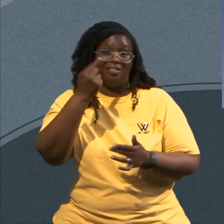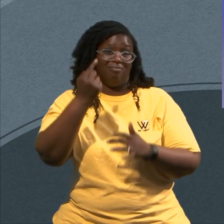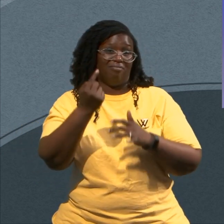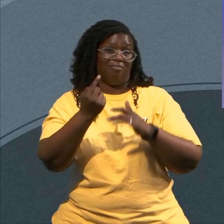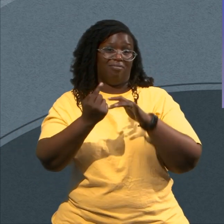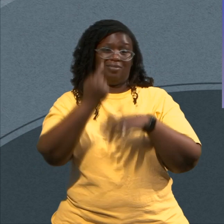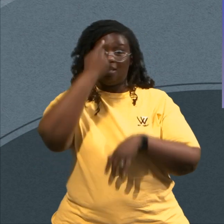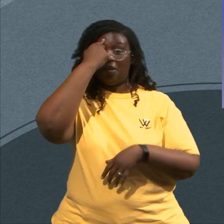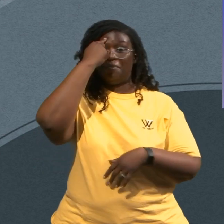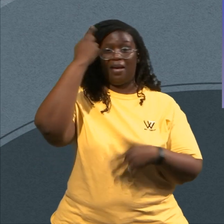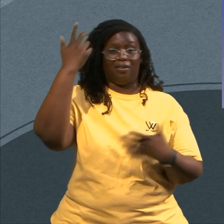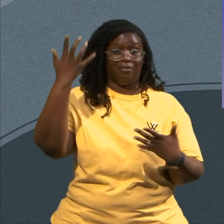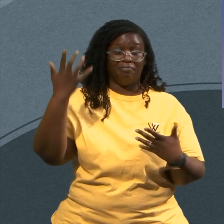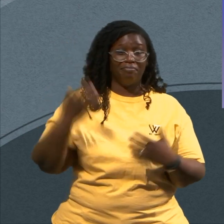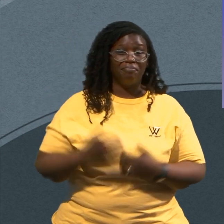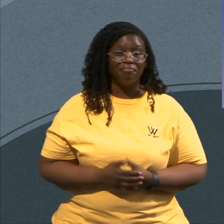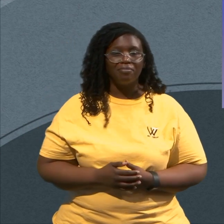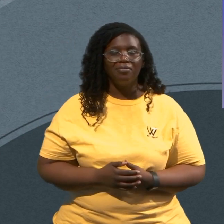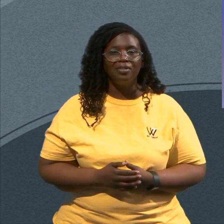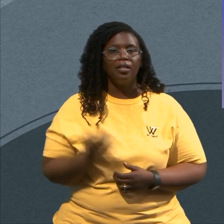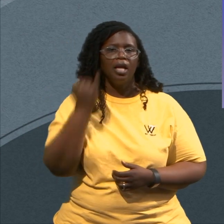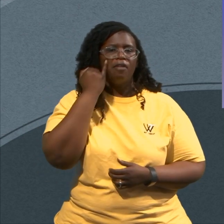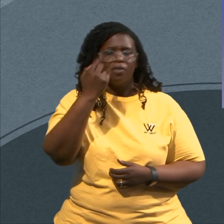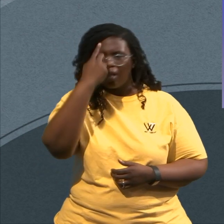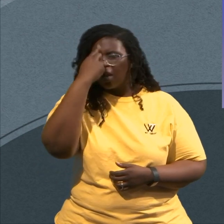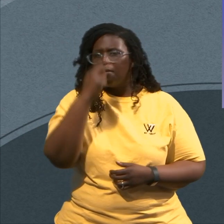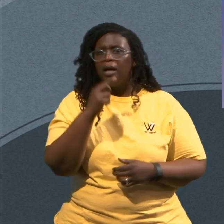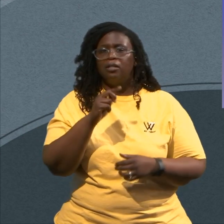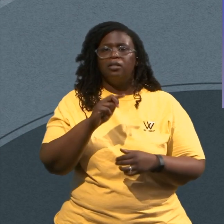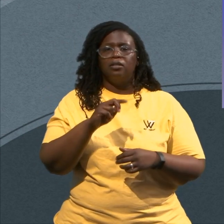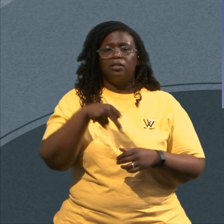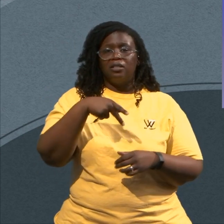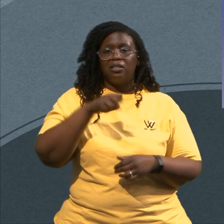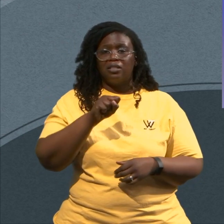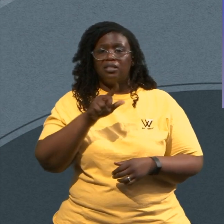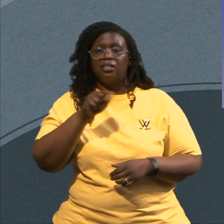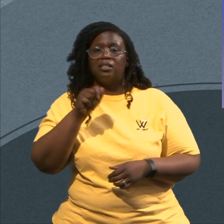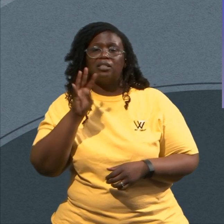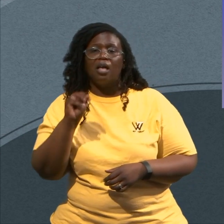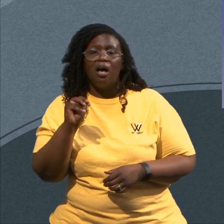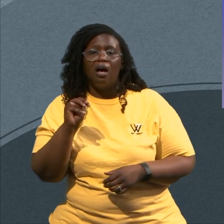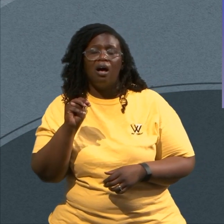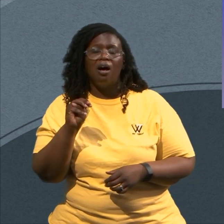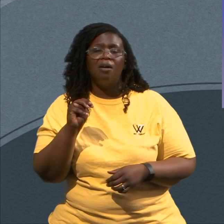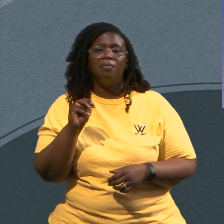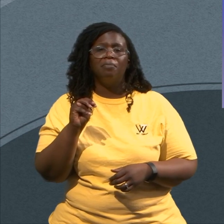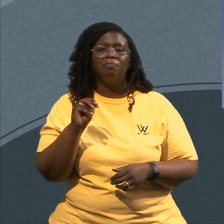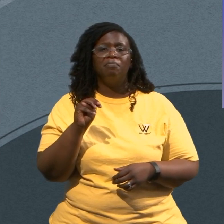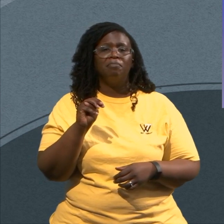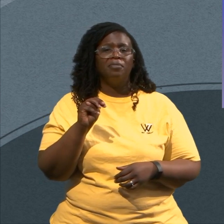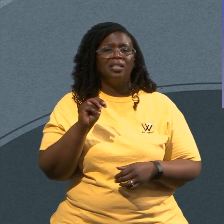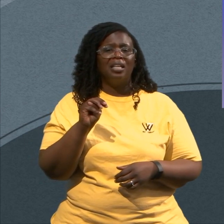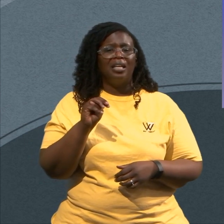The use All of these Psalms And only 71 times Total